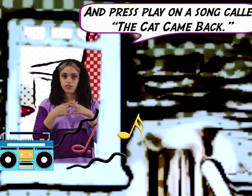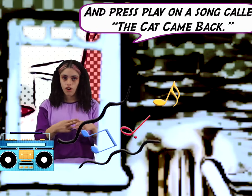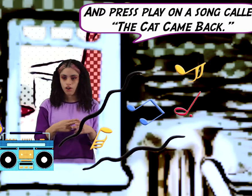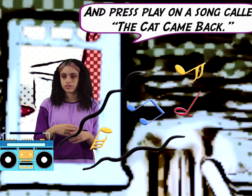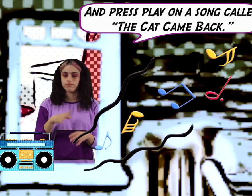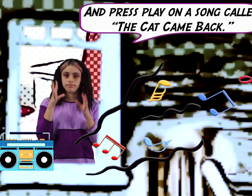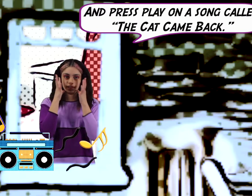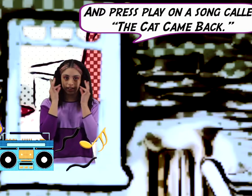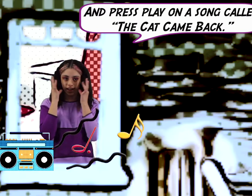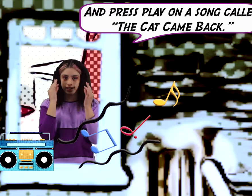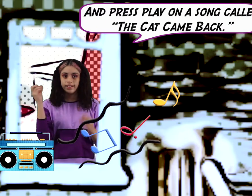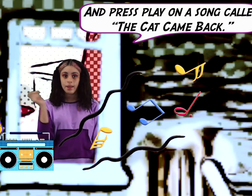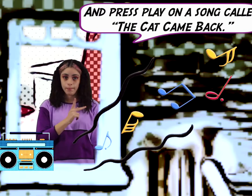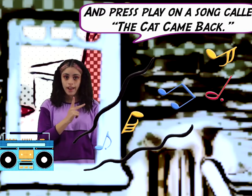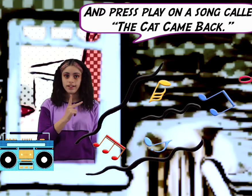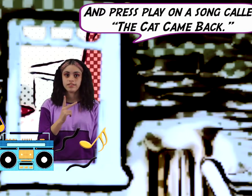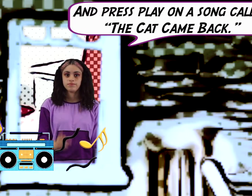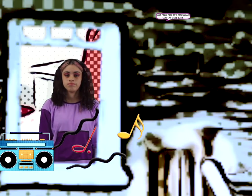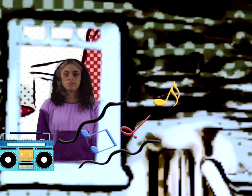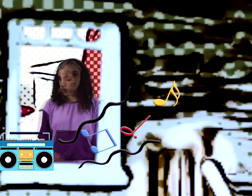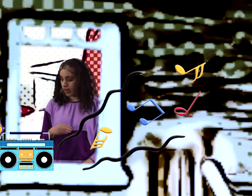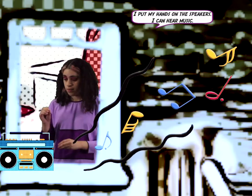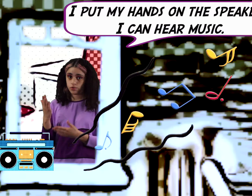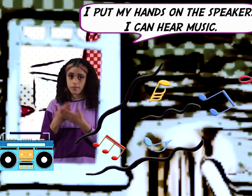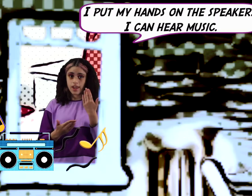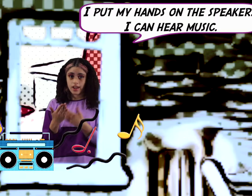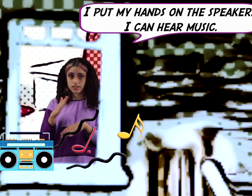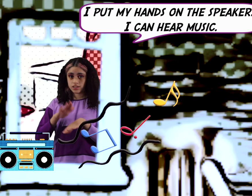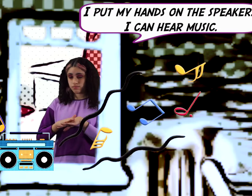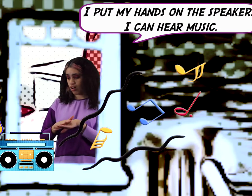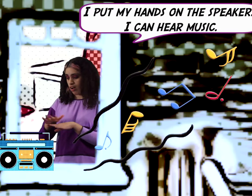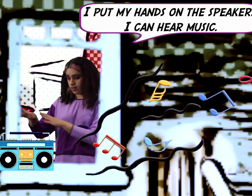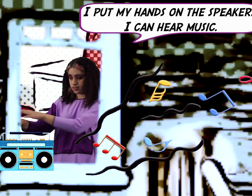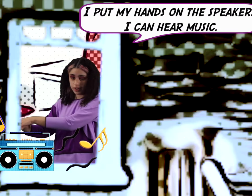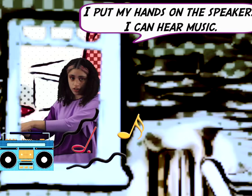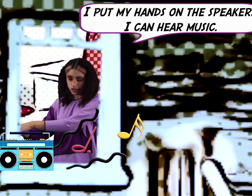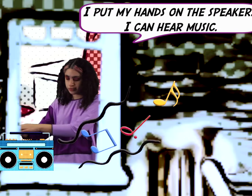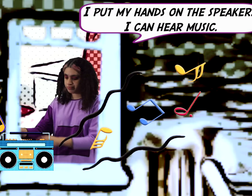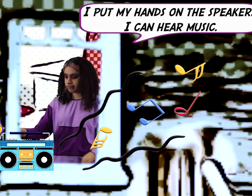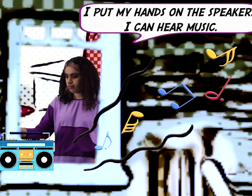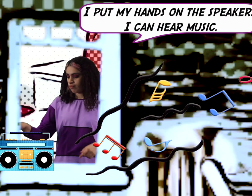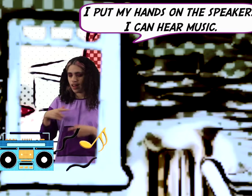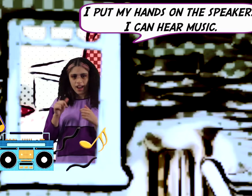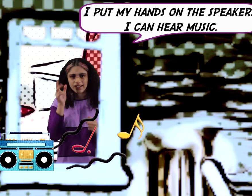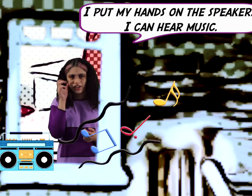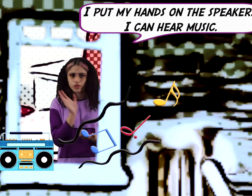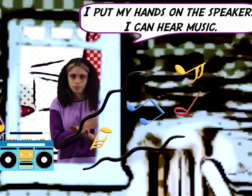called. The cat came back. I put my hands on the speaker. I can hear the